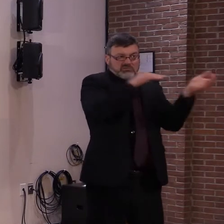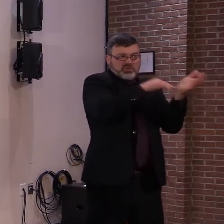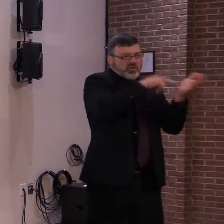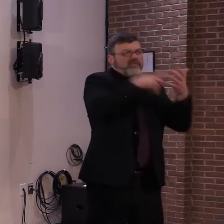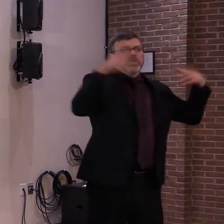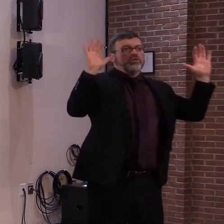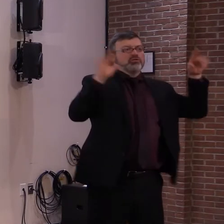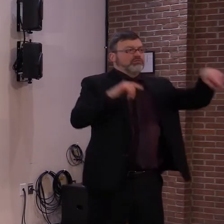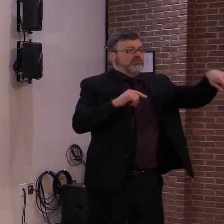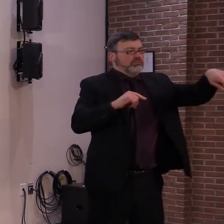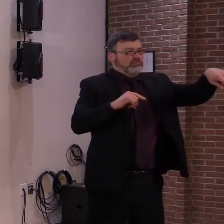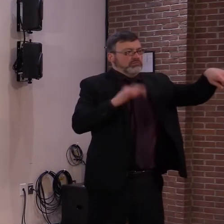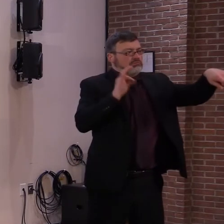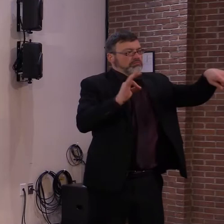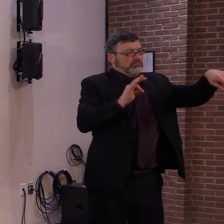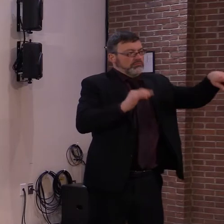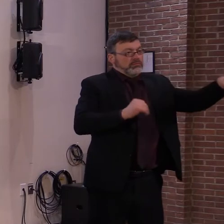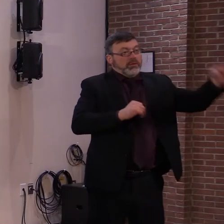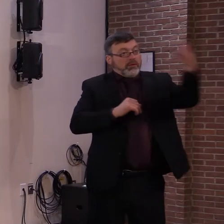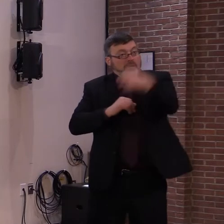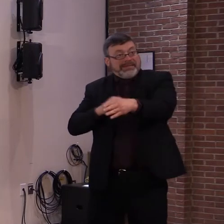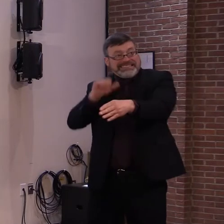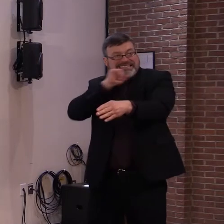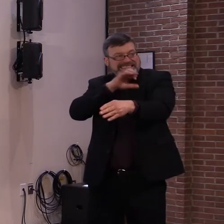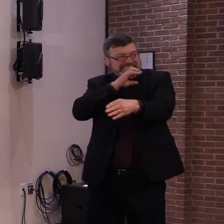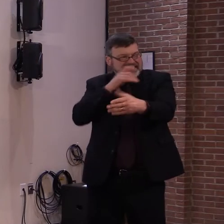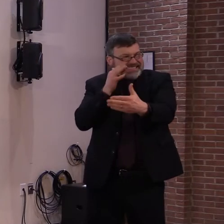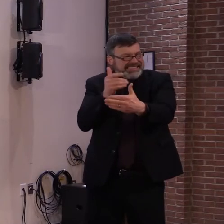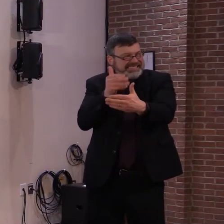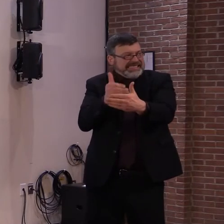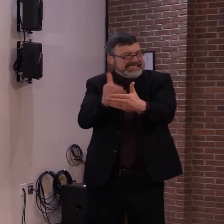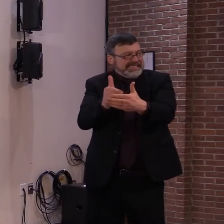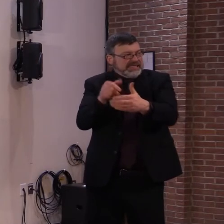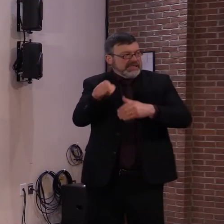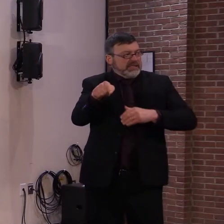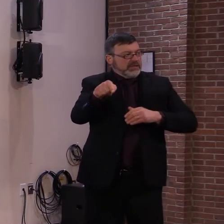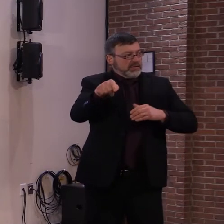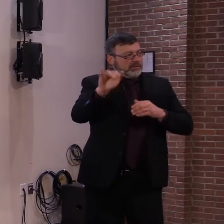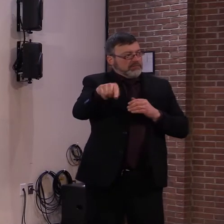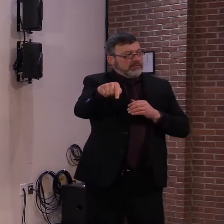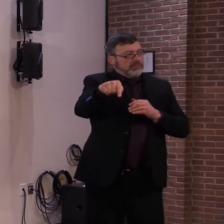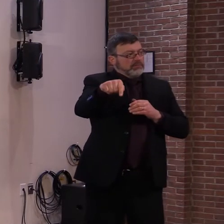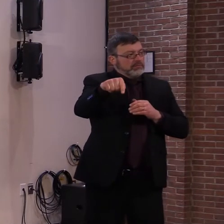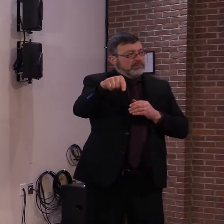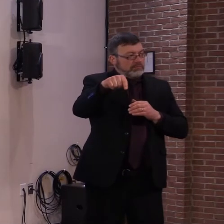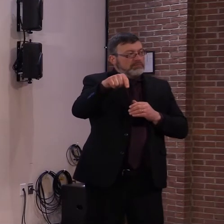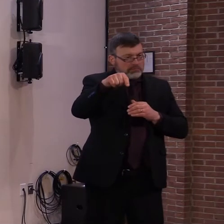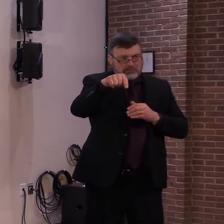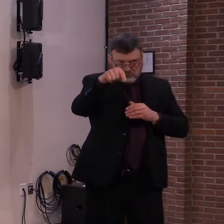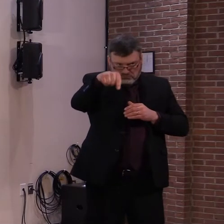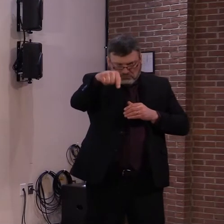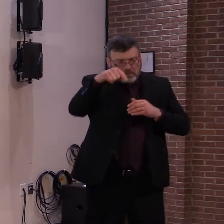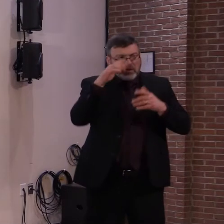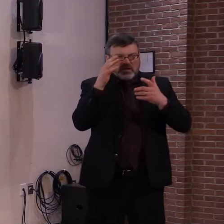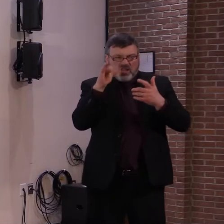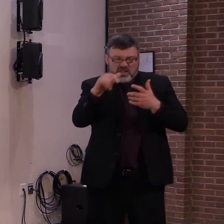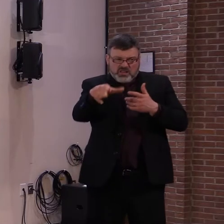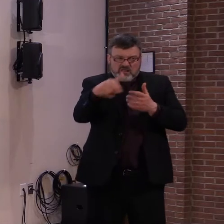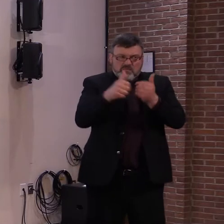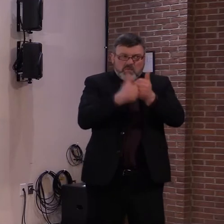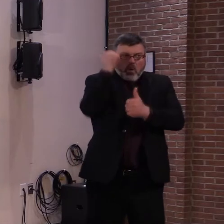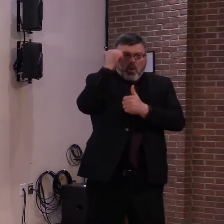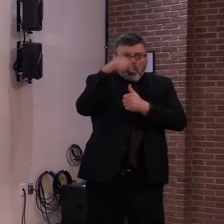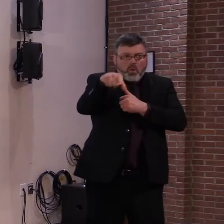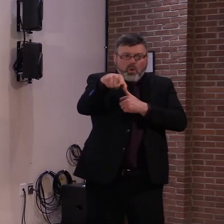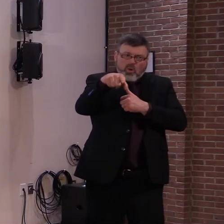As you recall, and I've said this before, skilled nursing facilities are where our most frail and vulnerable seniors are in